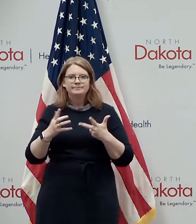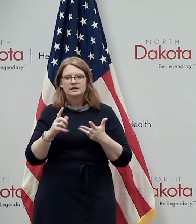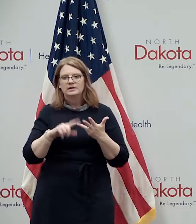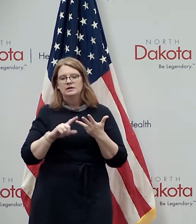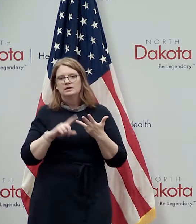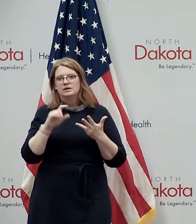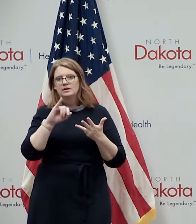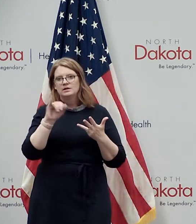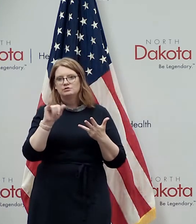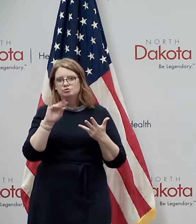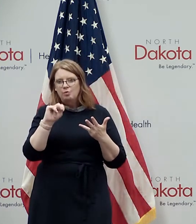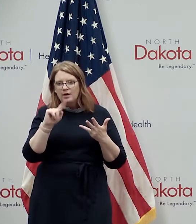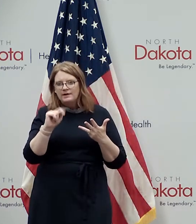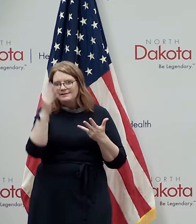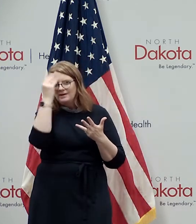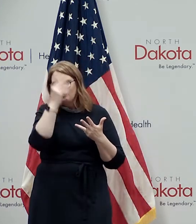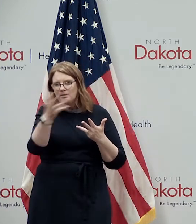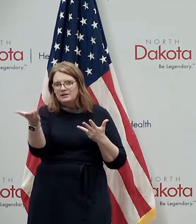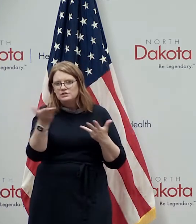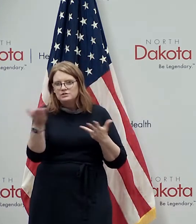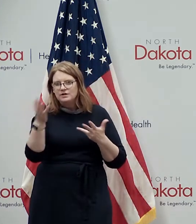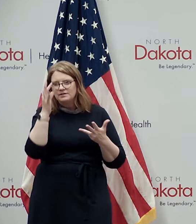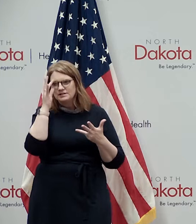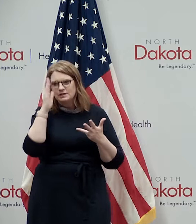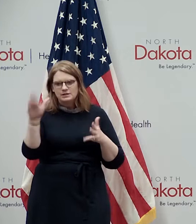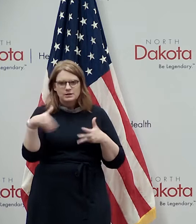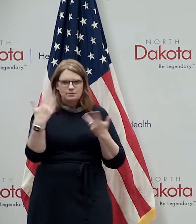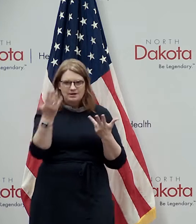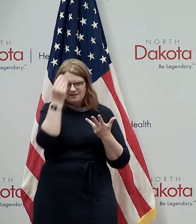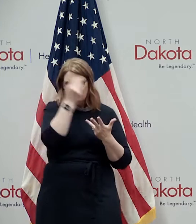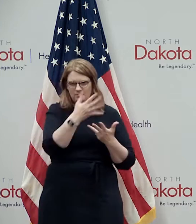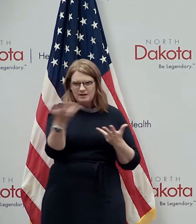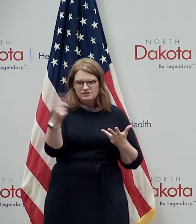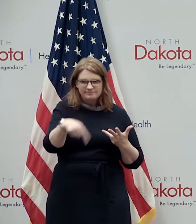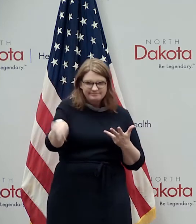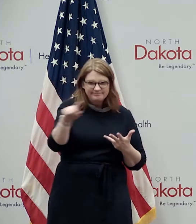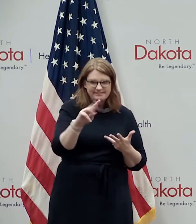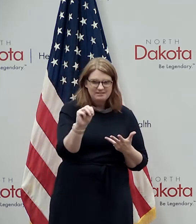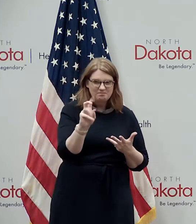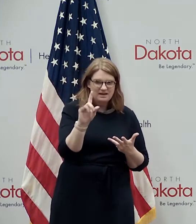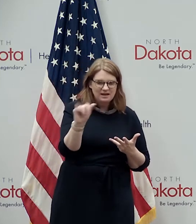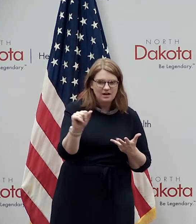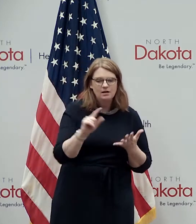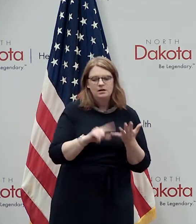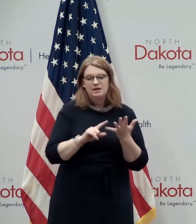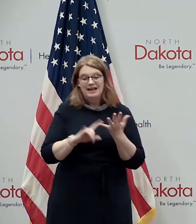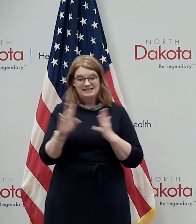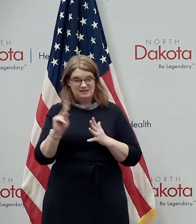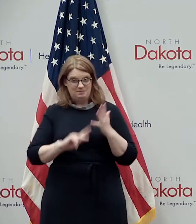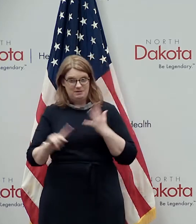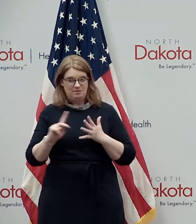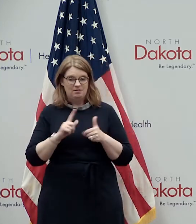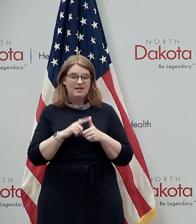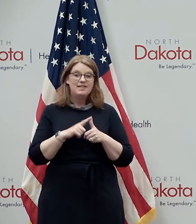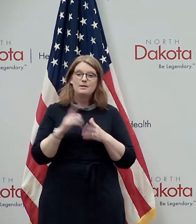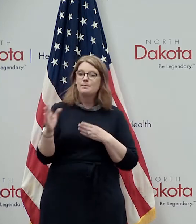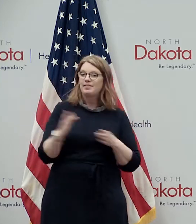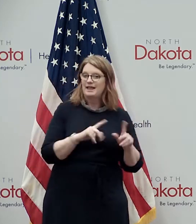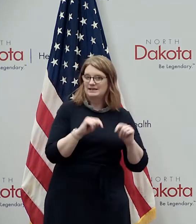service to help get information out to the media and our citizens and planning teams